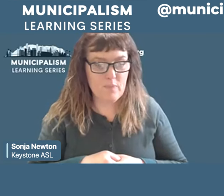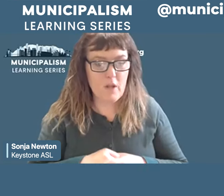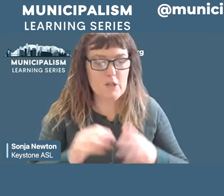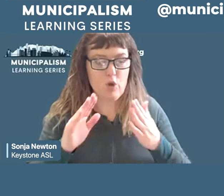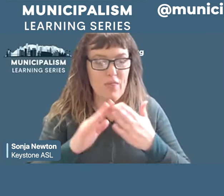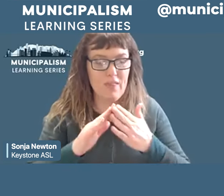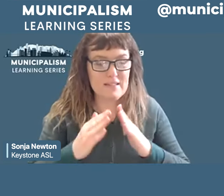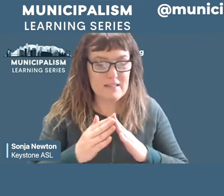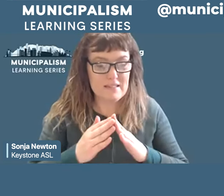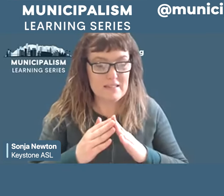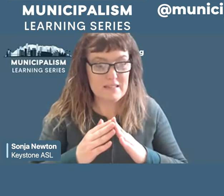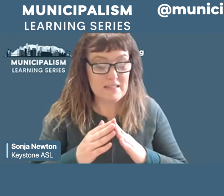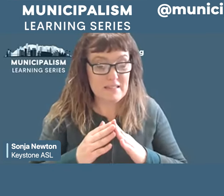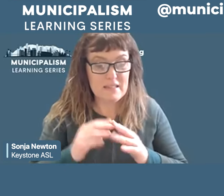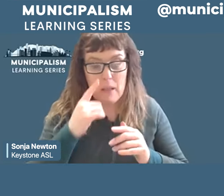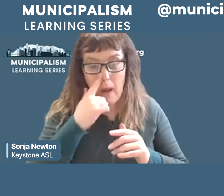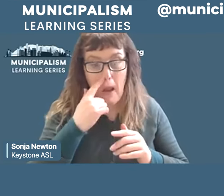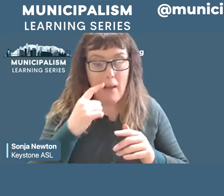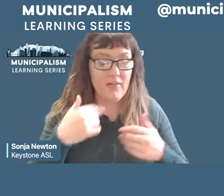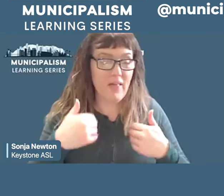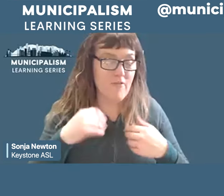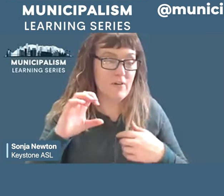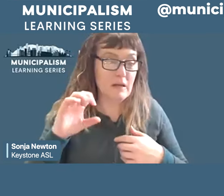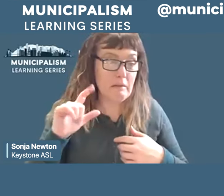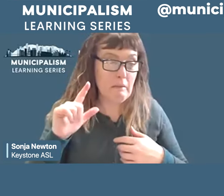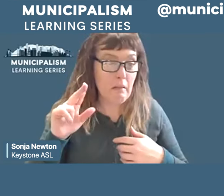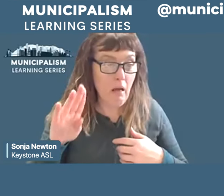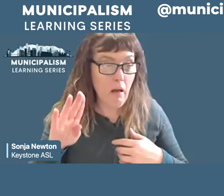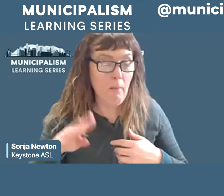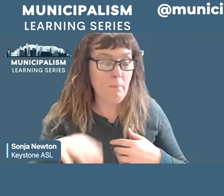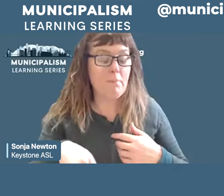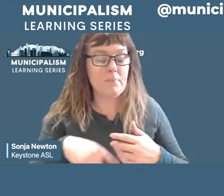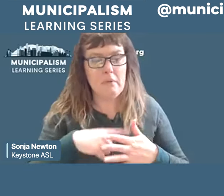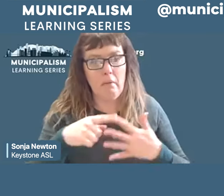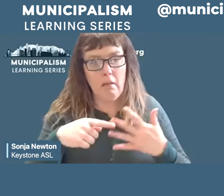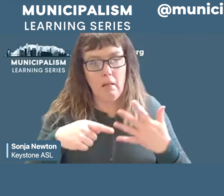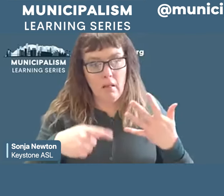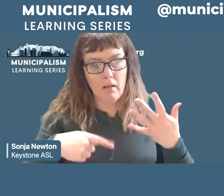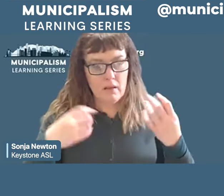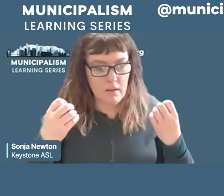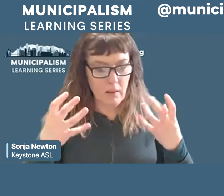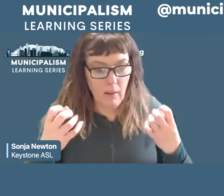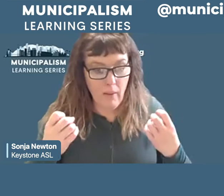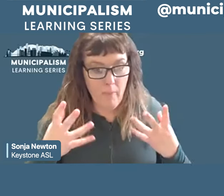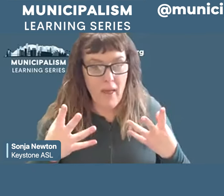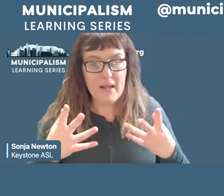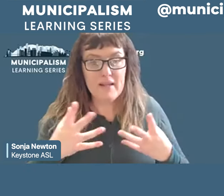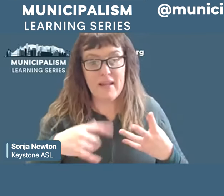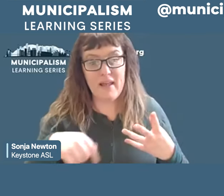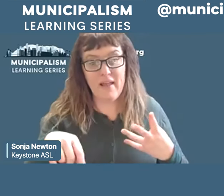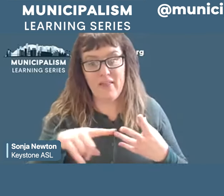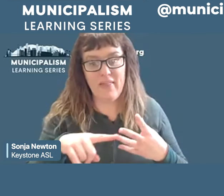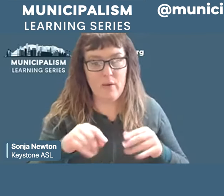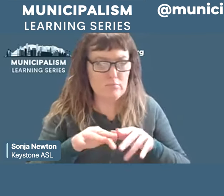cycling clubs, labor choirs, labor churches, street speaking, and May Day celebrations fed a contagious